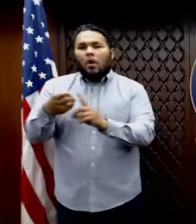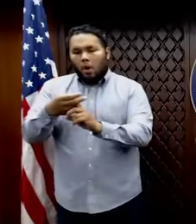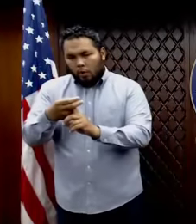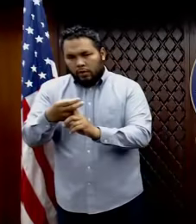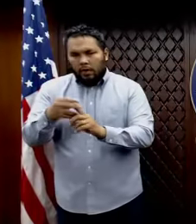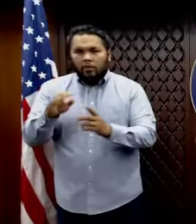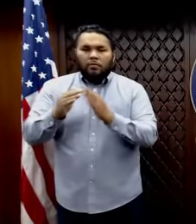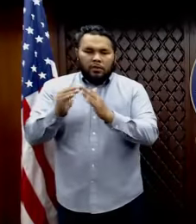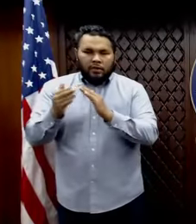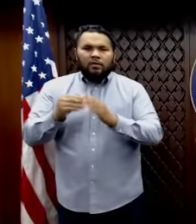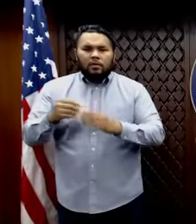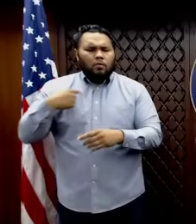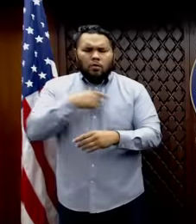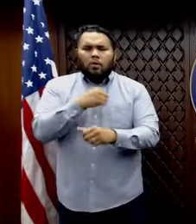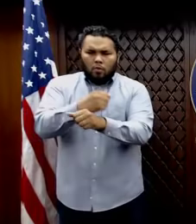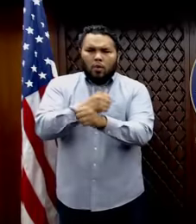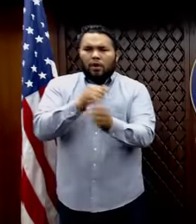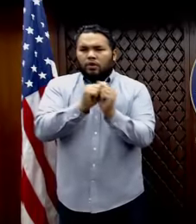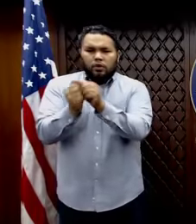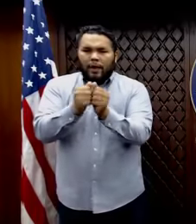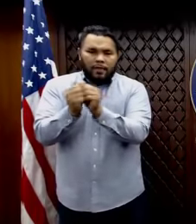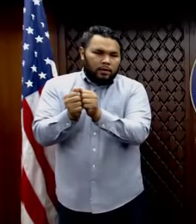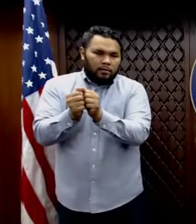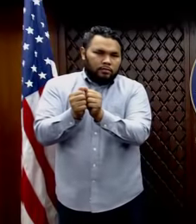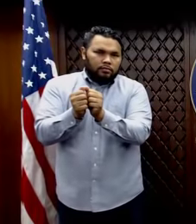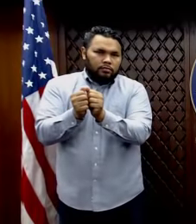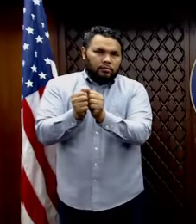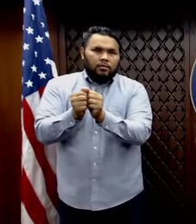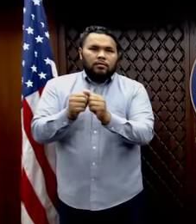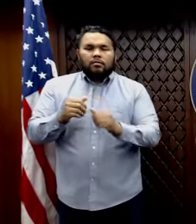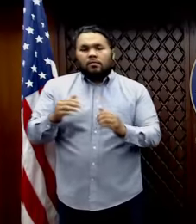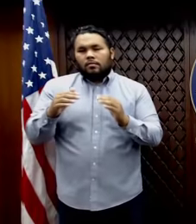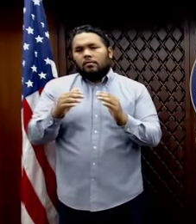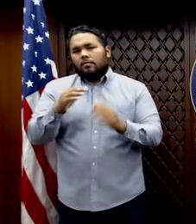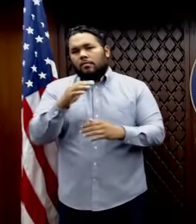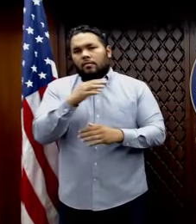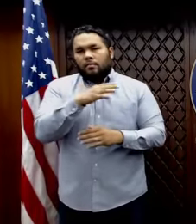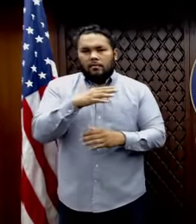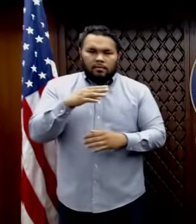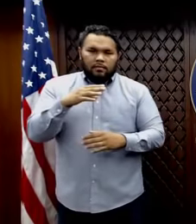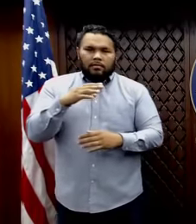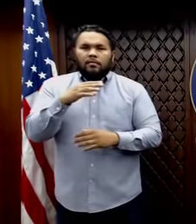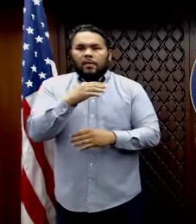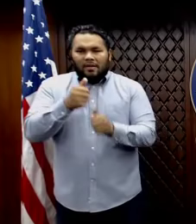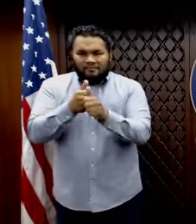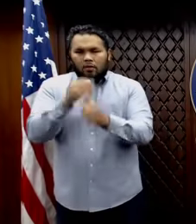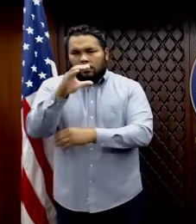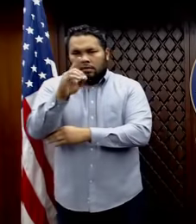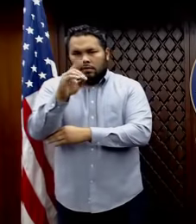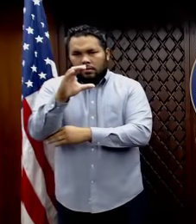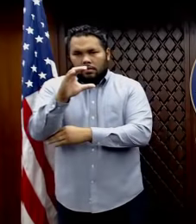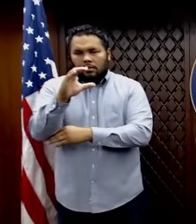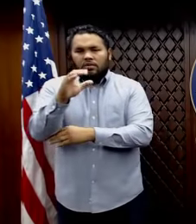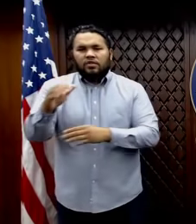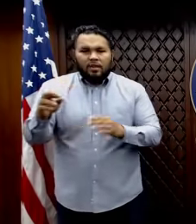and then within our fence lines to appropriately house all of those sailors within CDC guidelines. And how